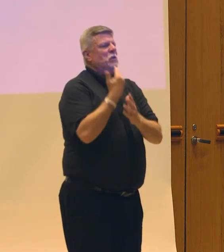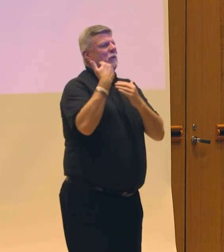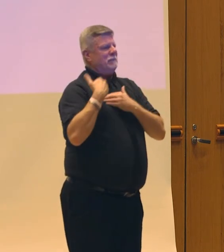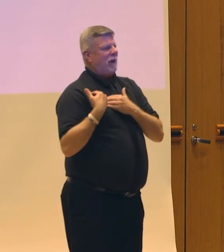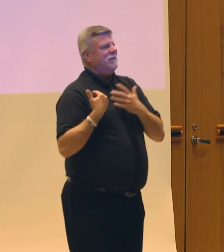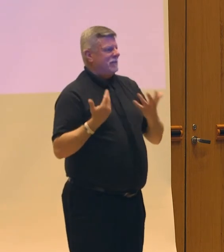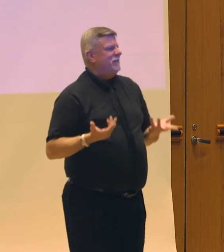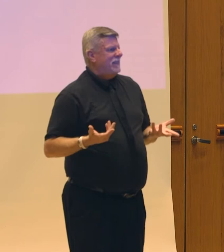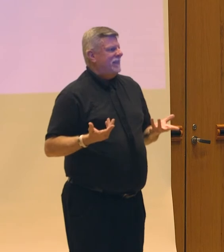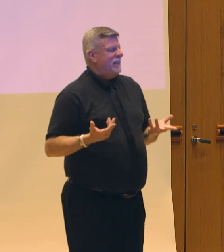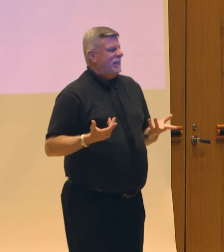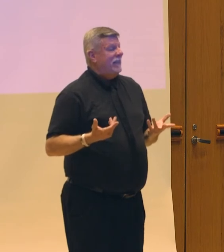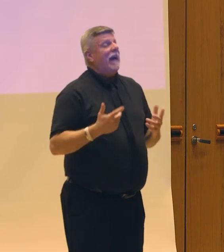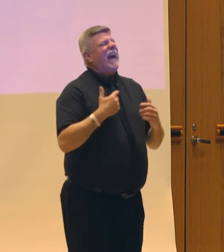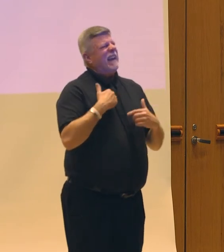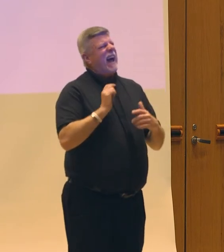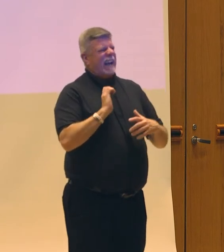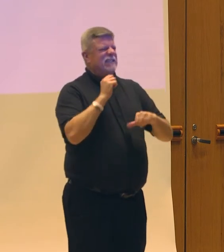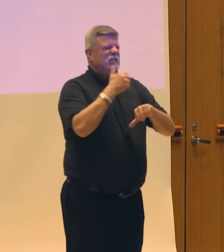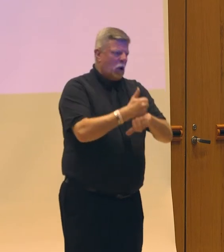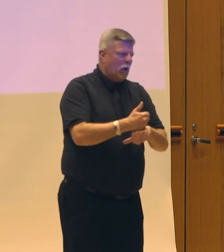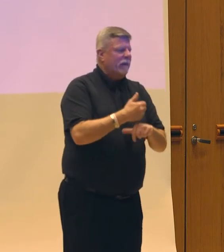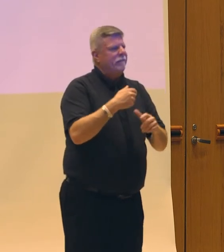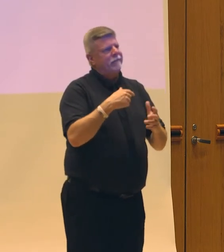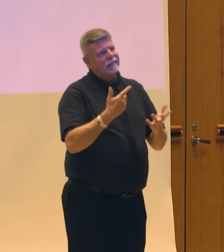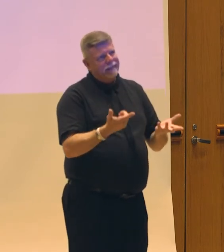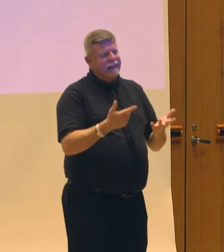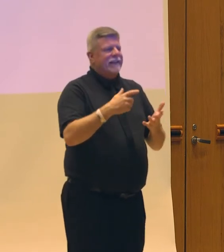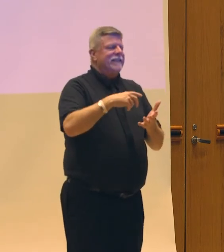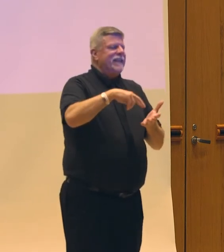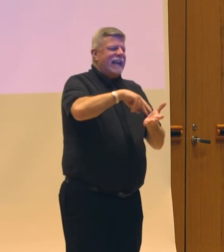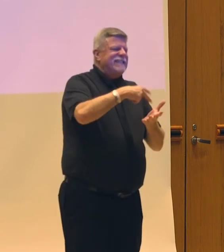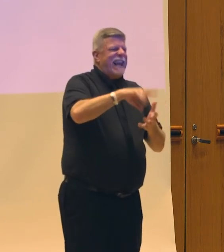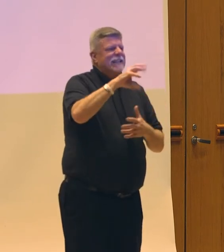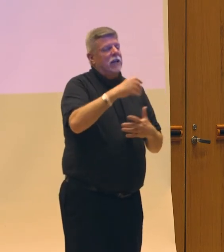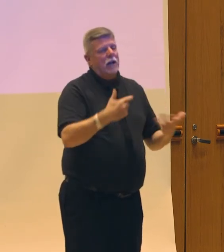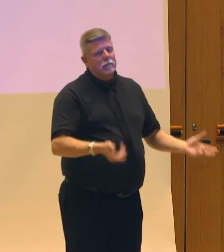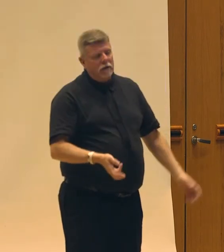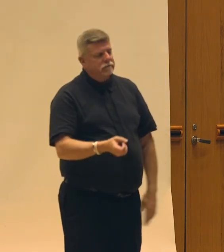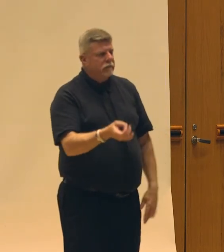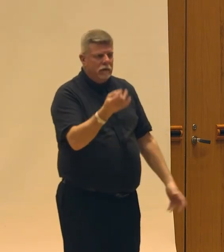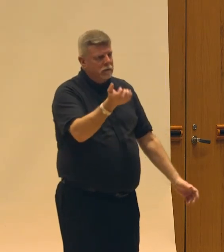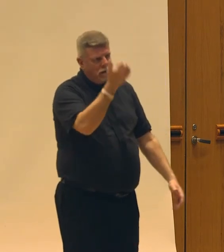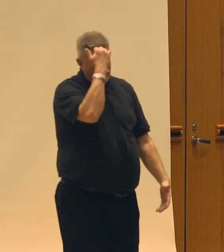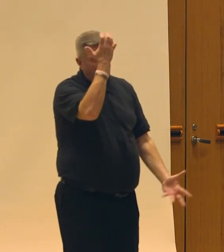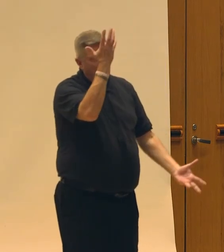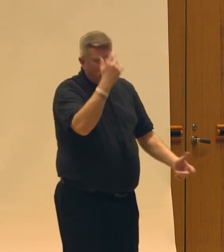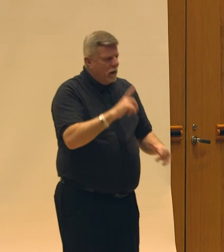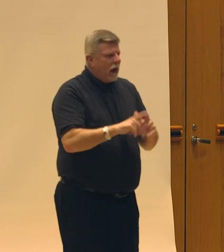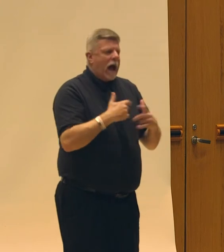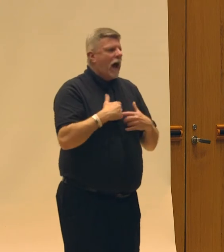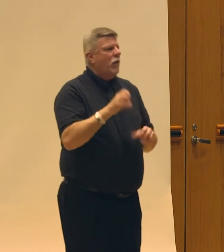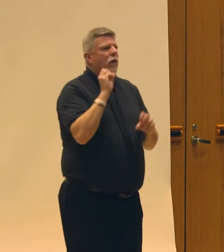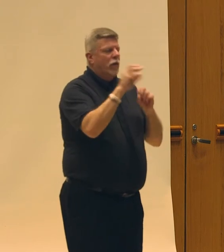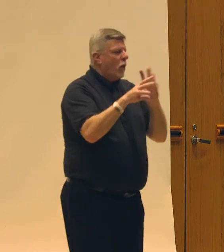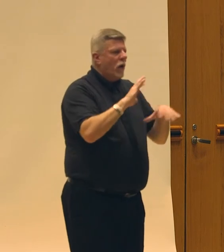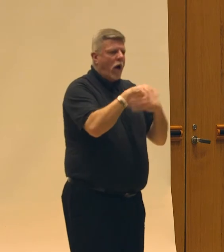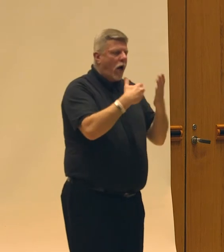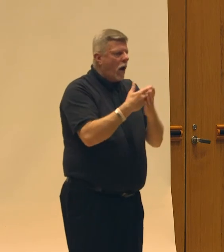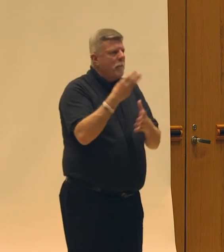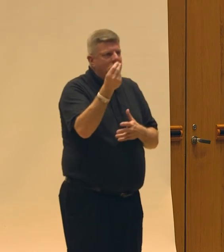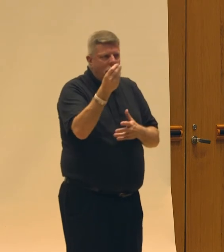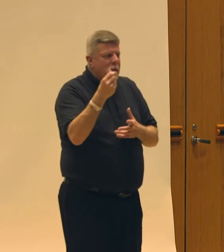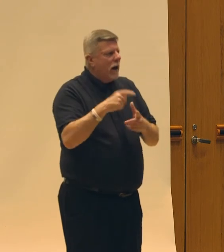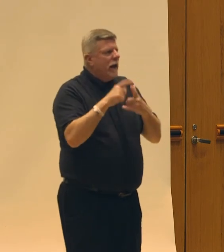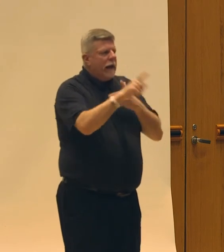Meanwhile, I'd started this dance company like a fool and was, you know, throwing all of my money into the hole of creating art in the United